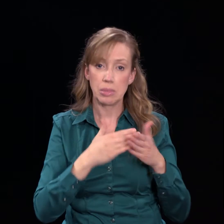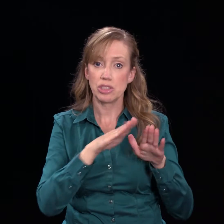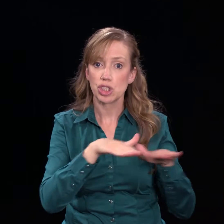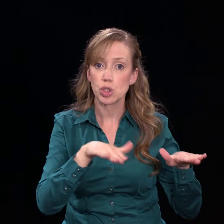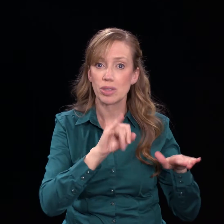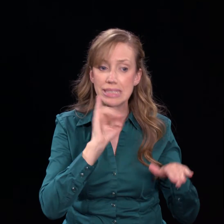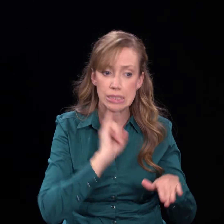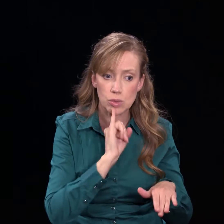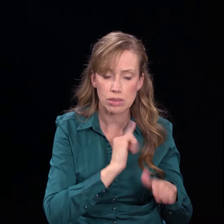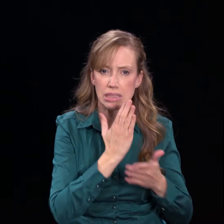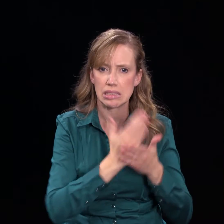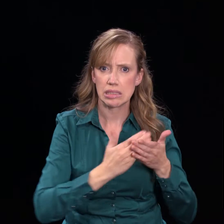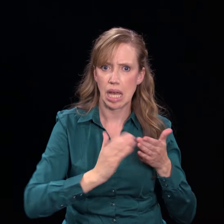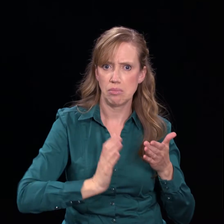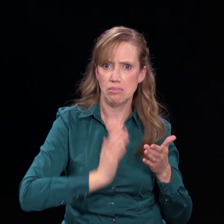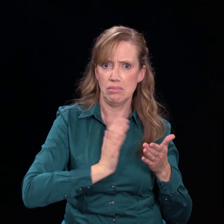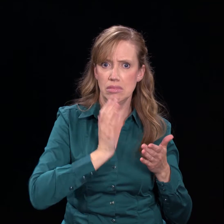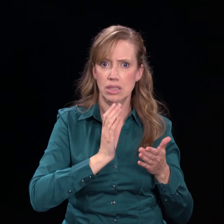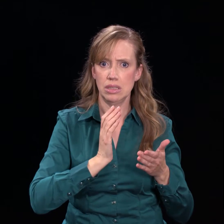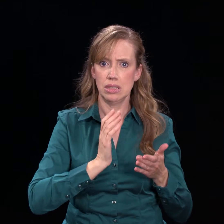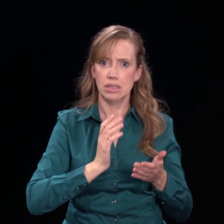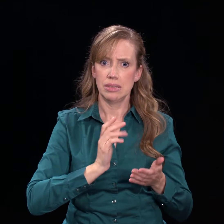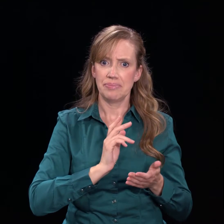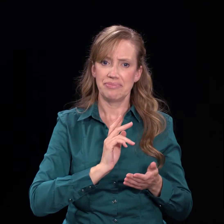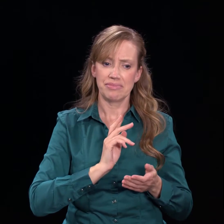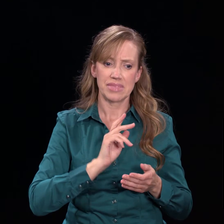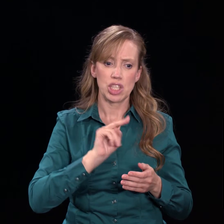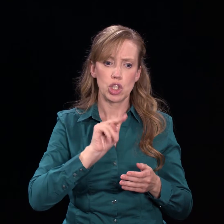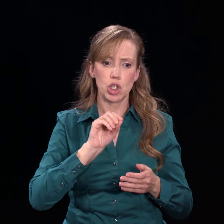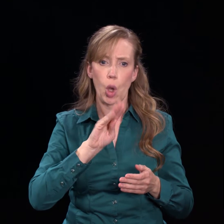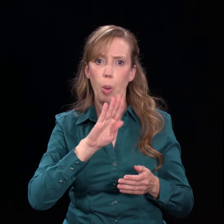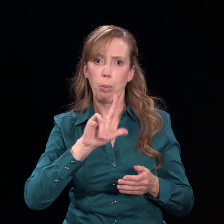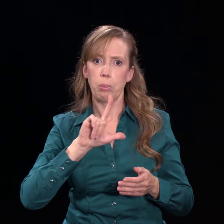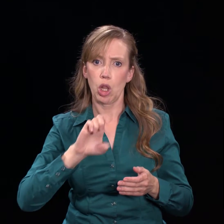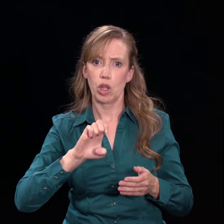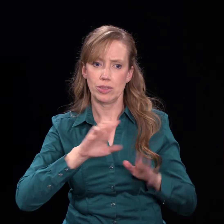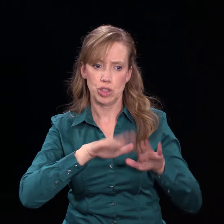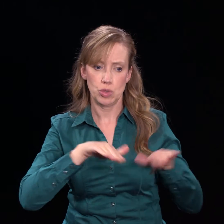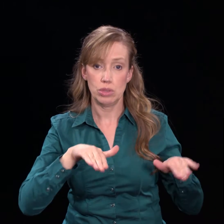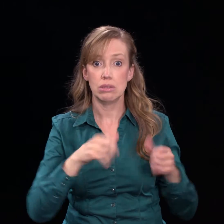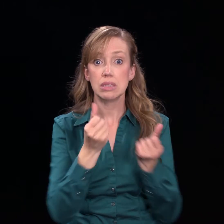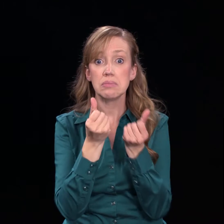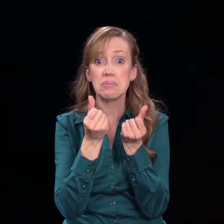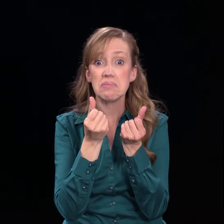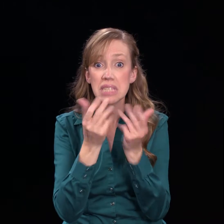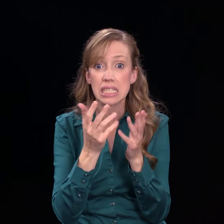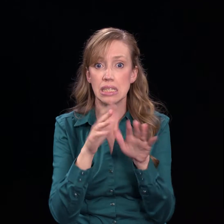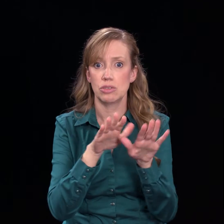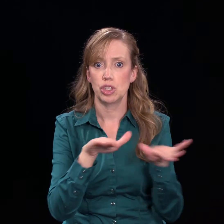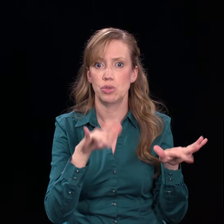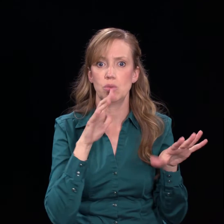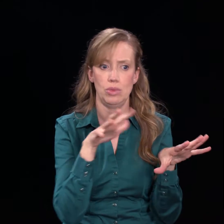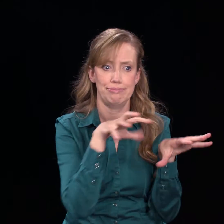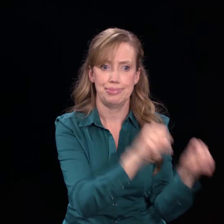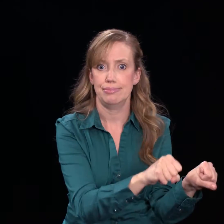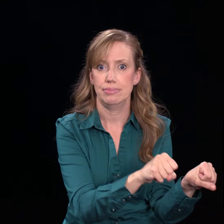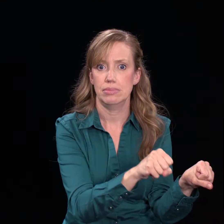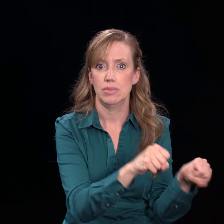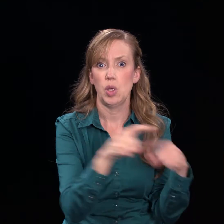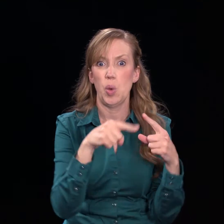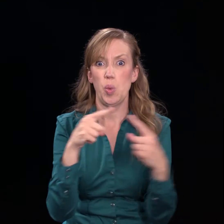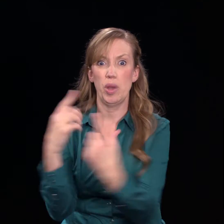descendants and some of the nobles. In the crisis that fell upon Israel, many children were taken from their families away to Babylon.